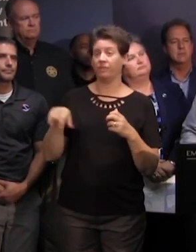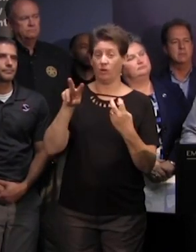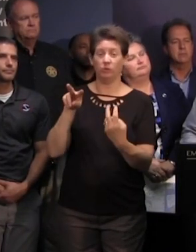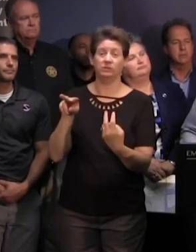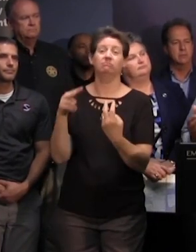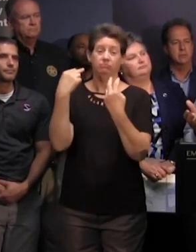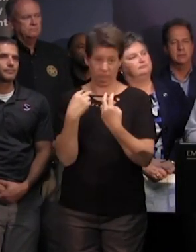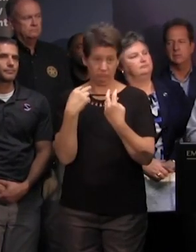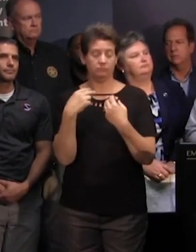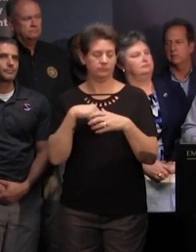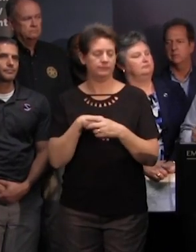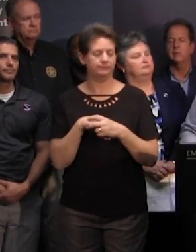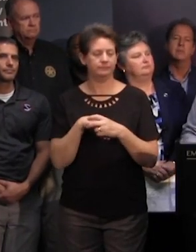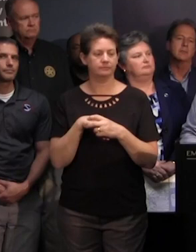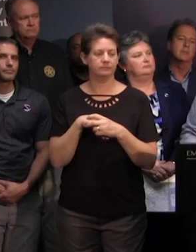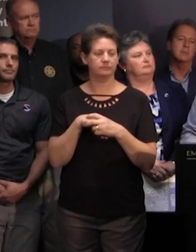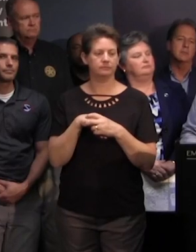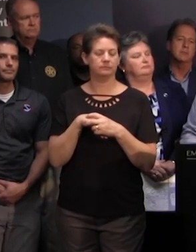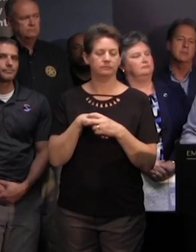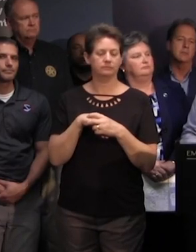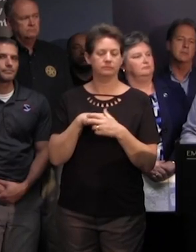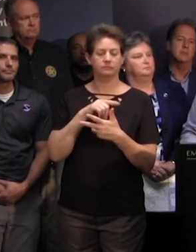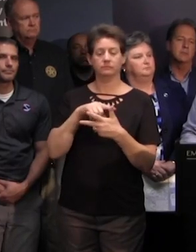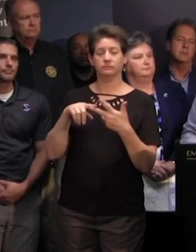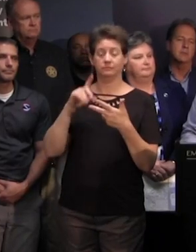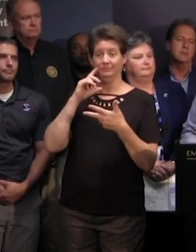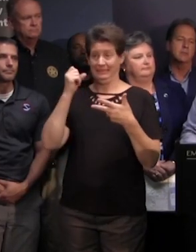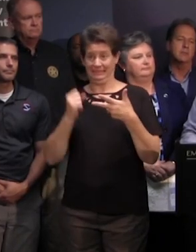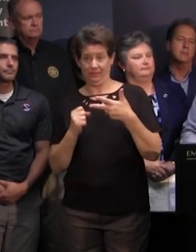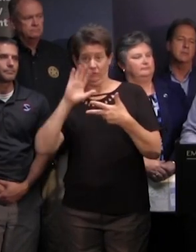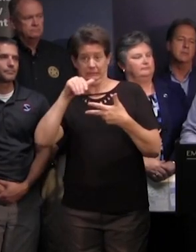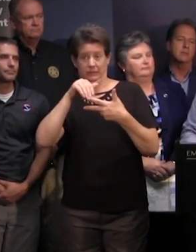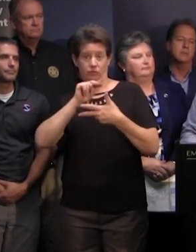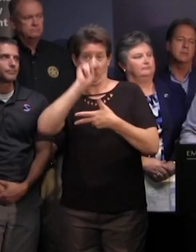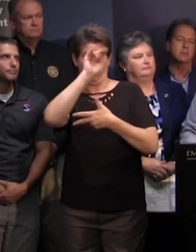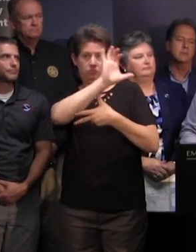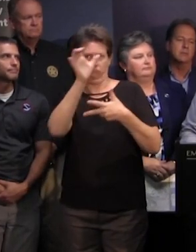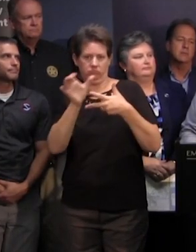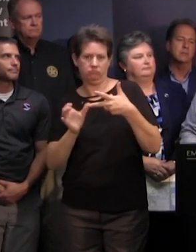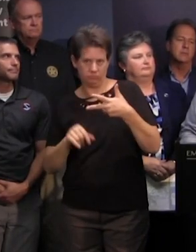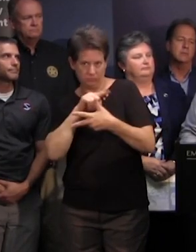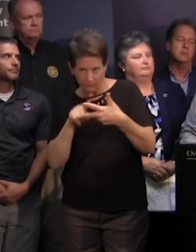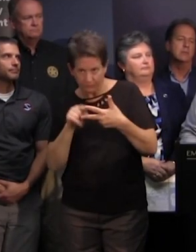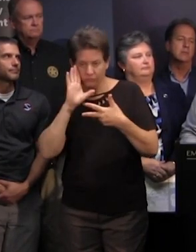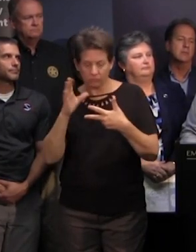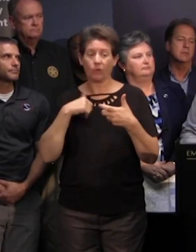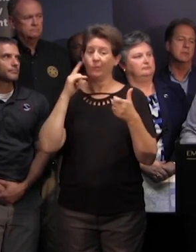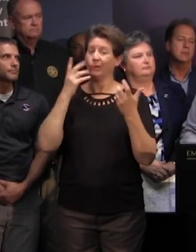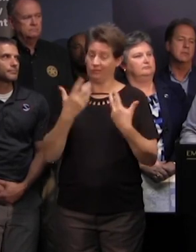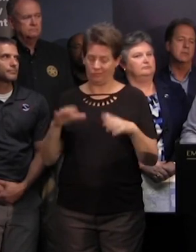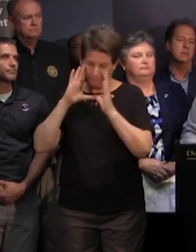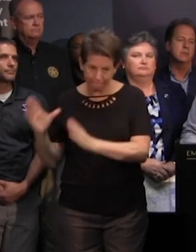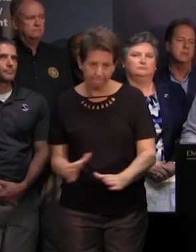as he stated uh throughout the three conglomerates southern central and the northern conglomerates we are planning for a